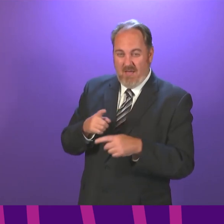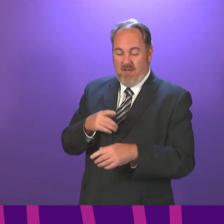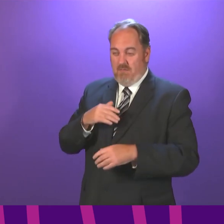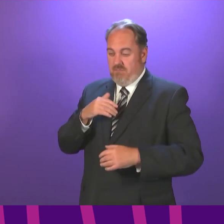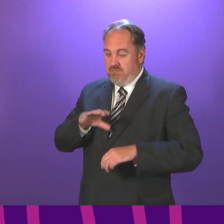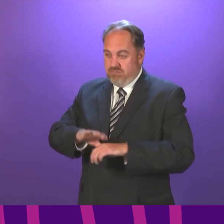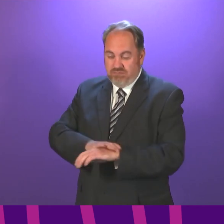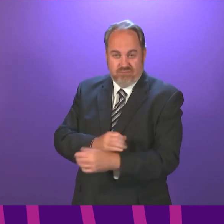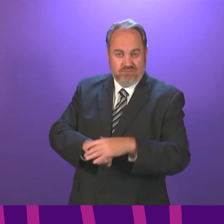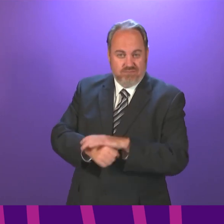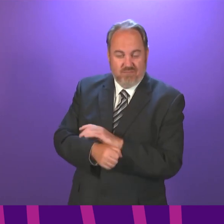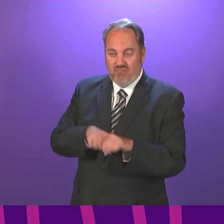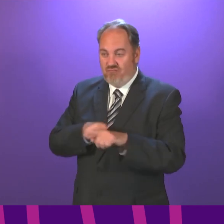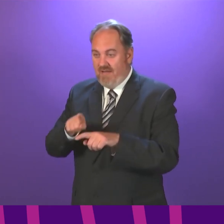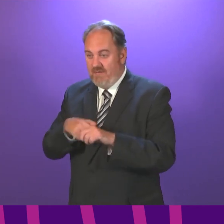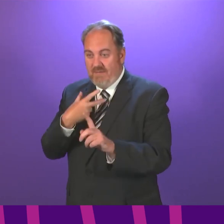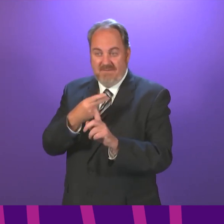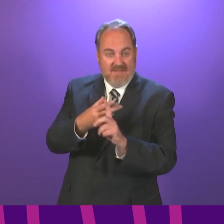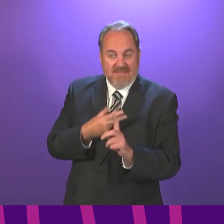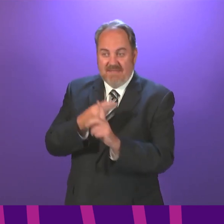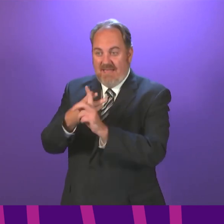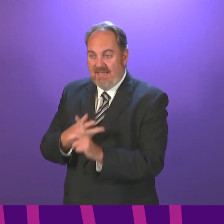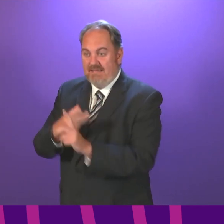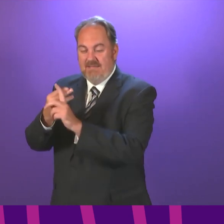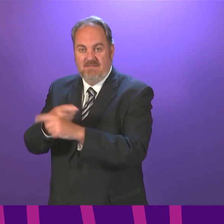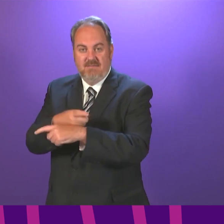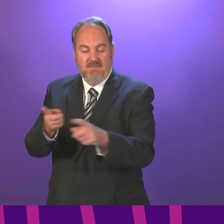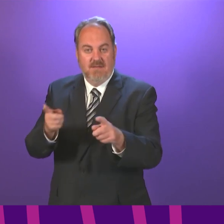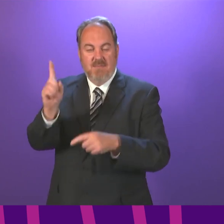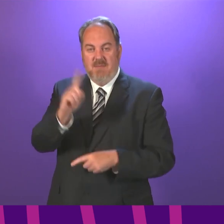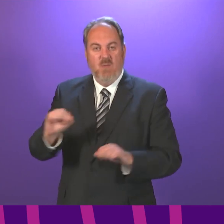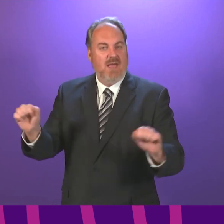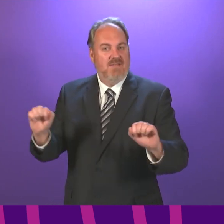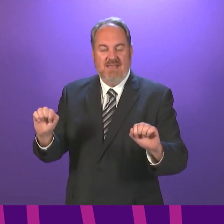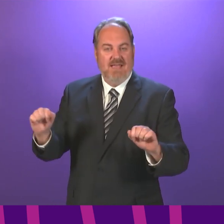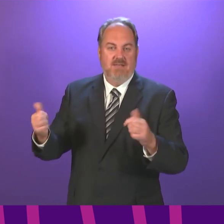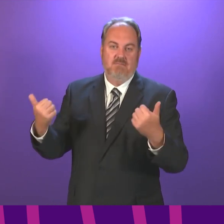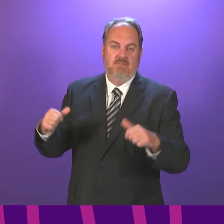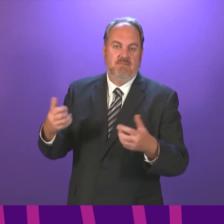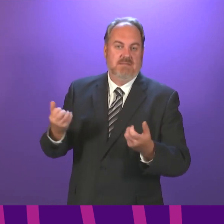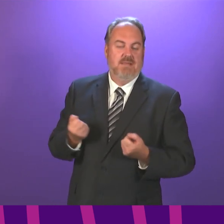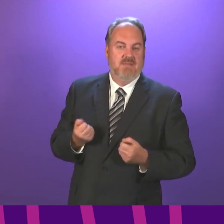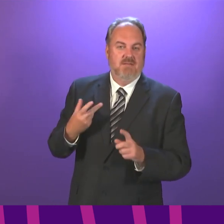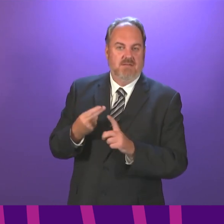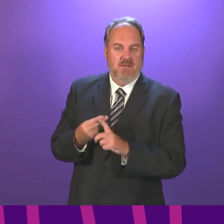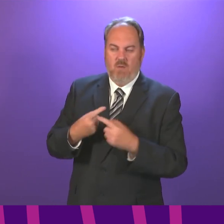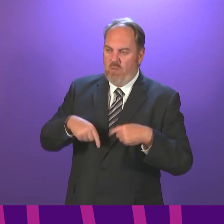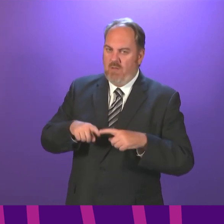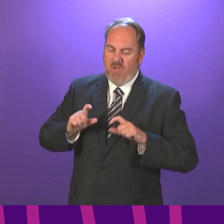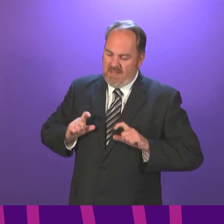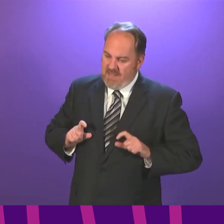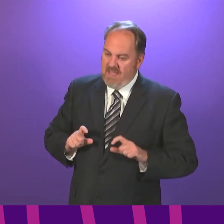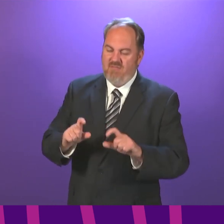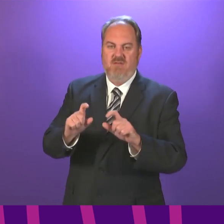vaccines to the remainder of those in the eligible groups who have not yet come forward. No stone will be left unturned